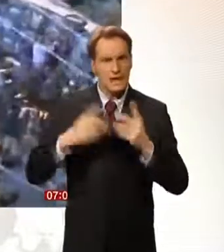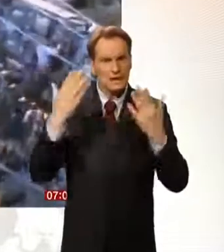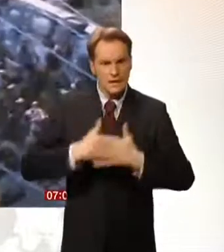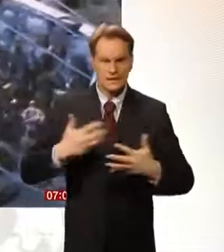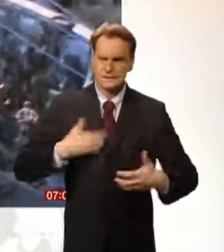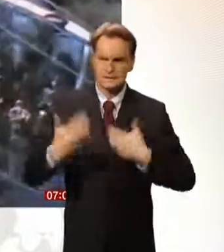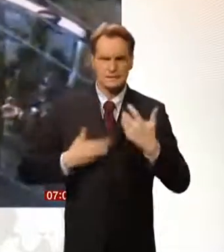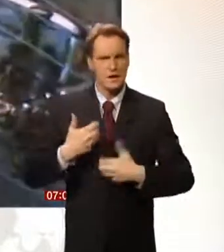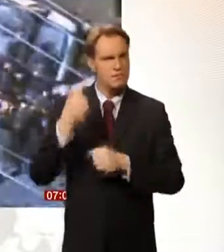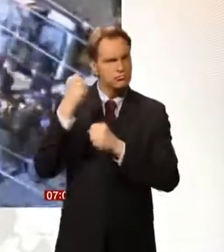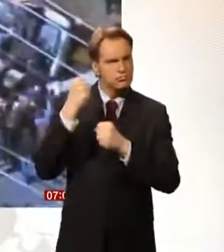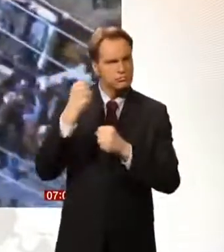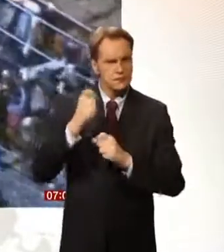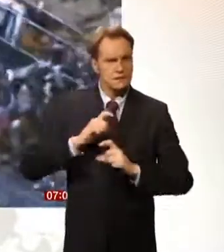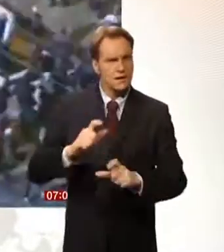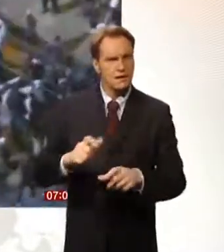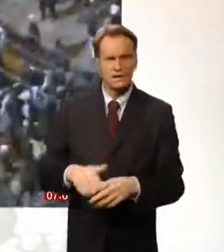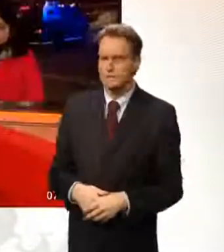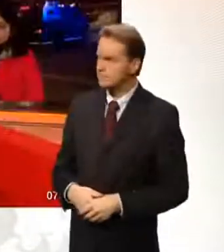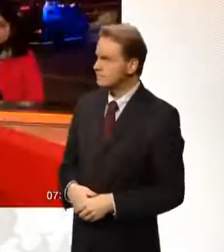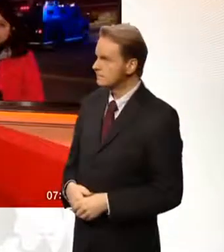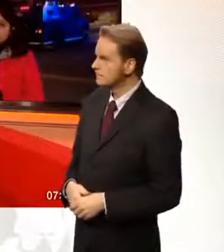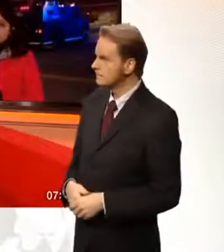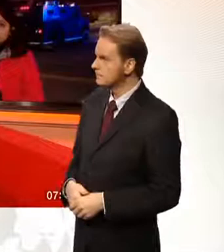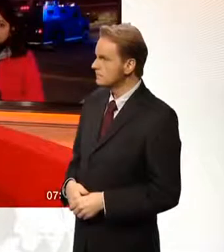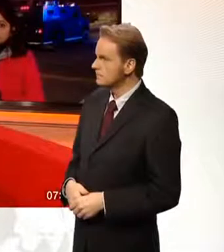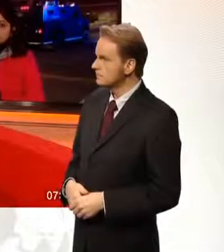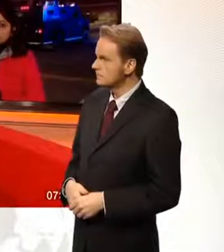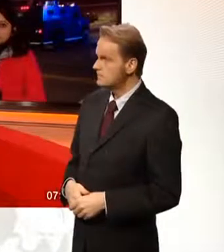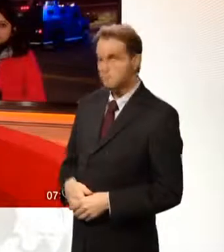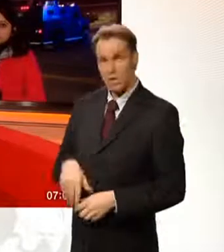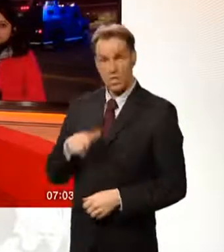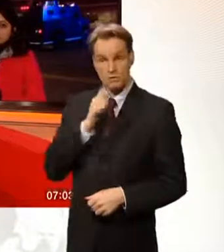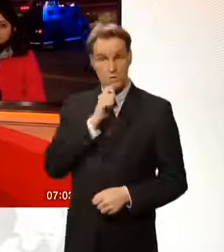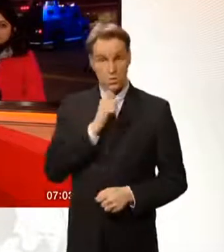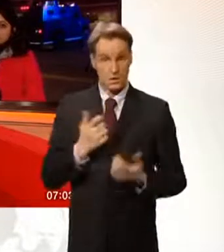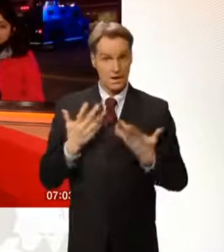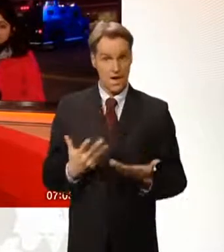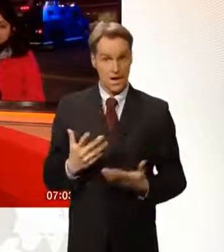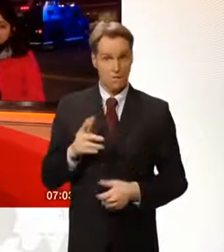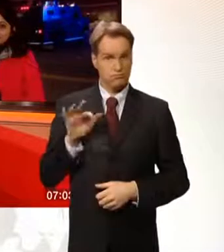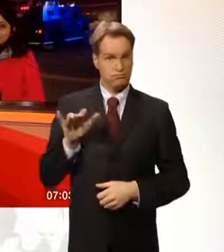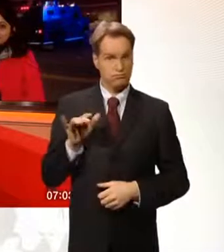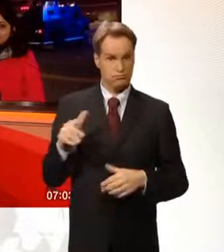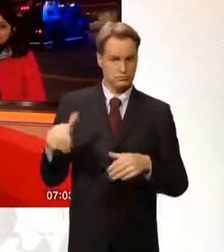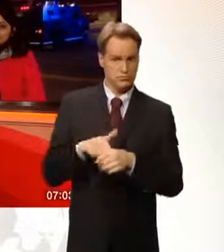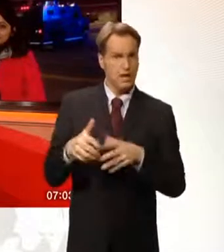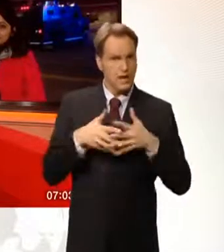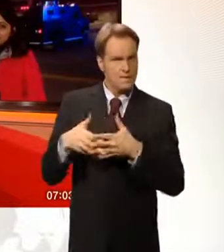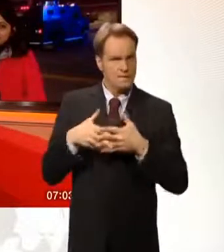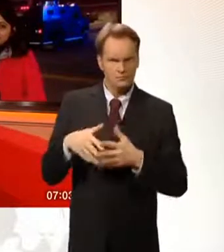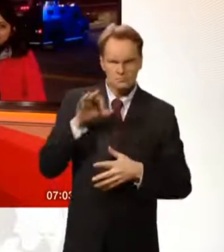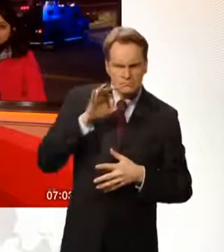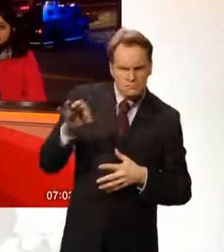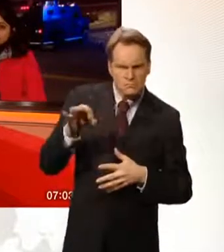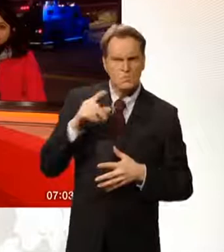Vidyanarvan, BBC News, Ferguson. Well, Rajini joins us now live from Ferguson. You're saying the tension hasn't gone